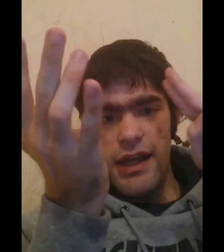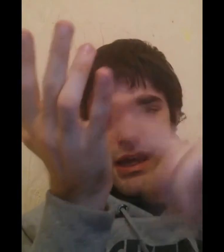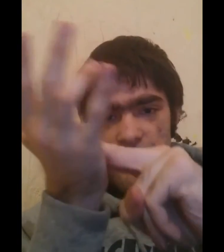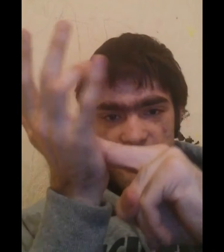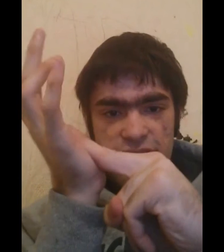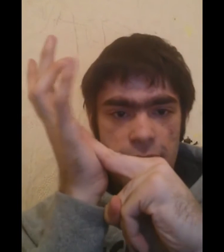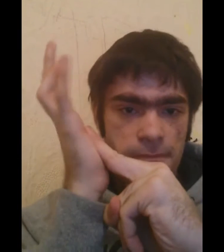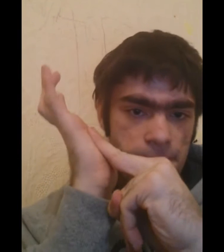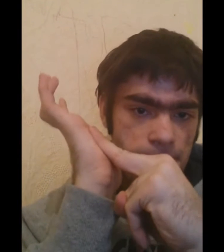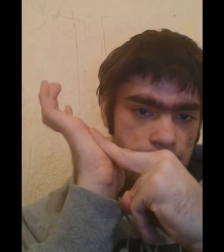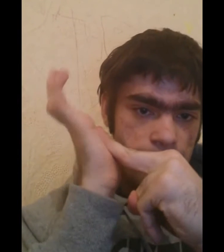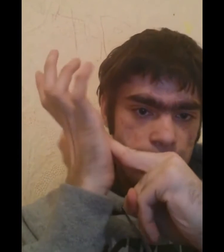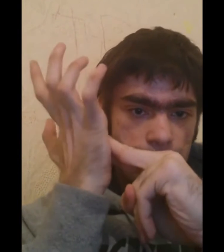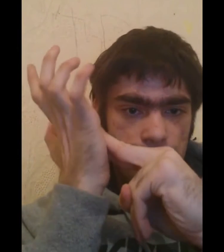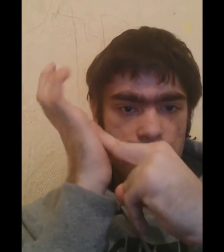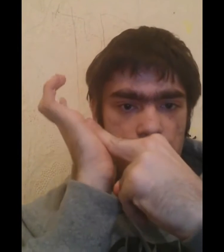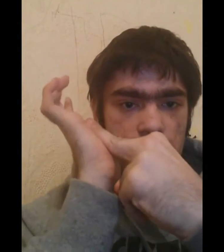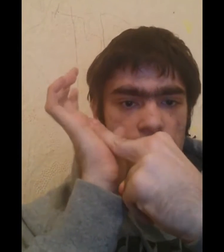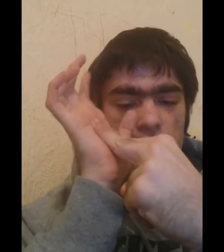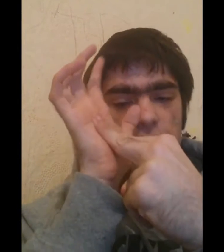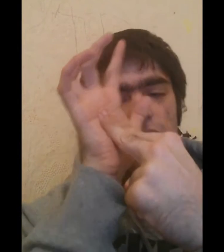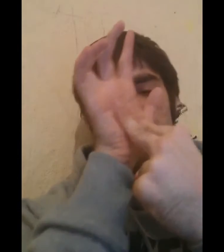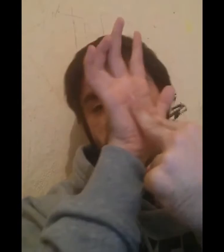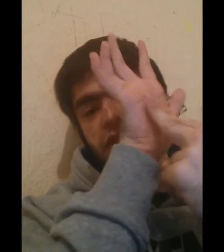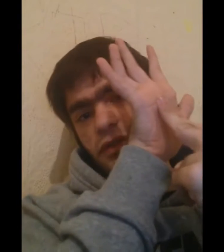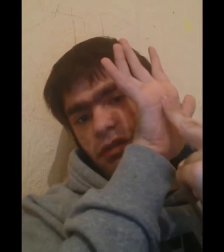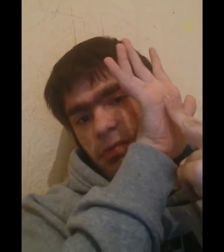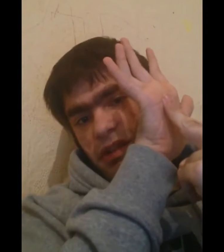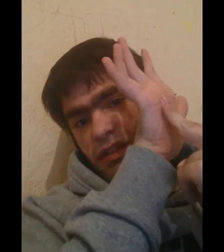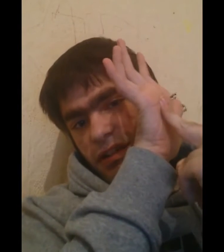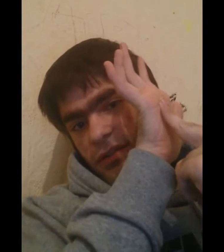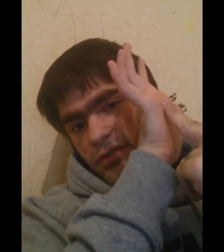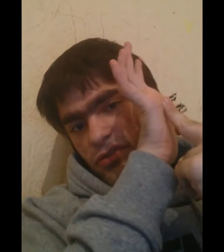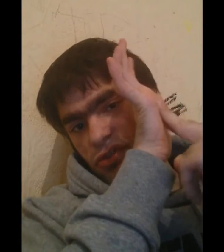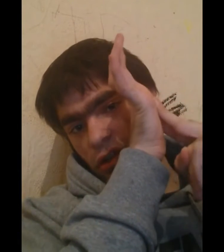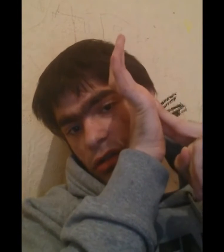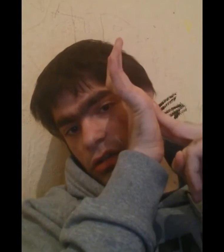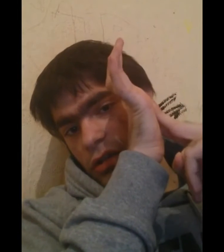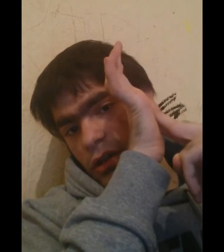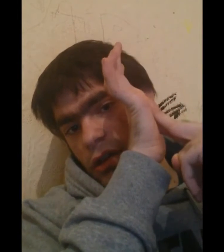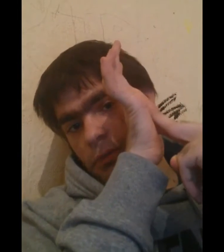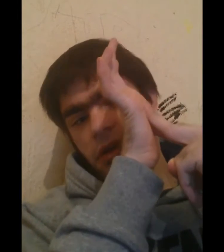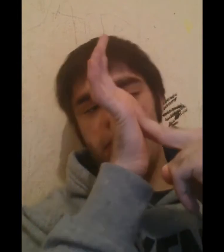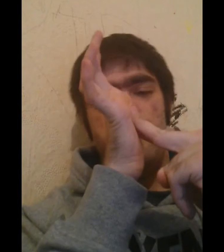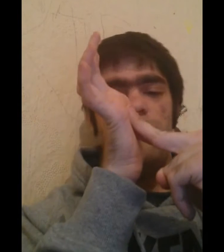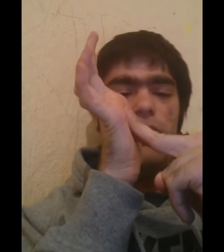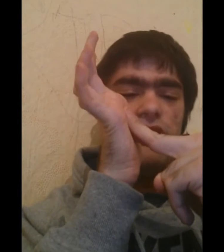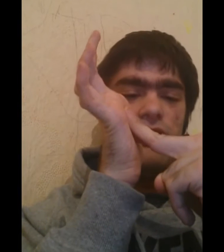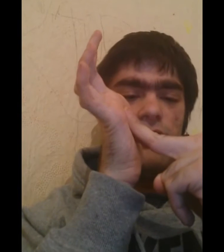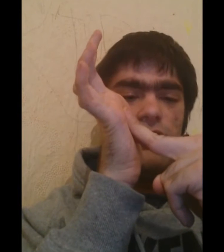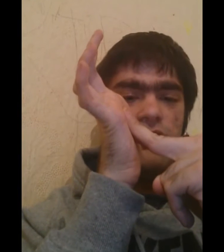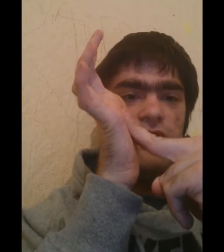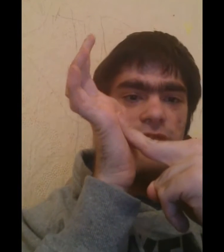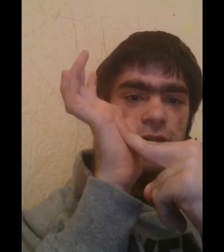is that it's a bit difficult for me to show you but you've basically got you to